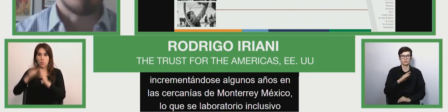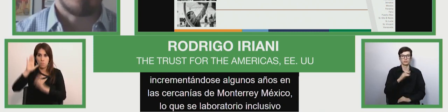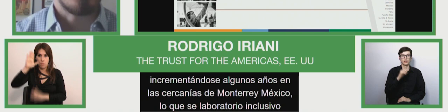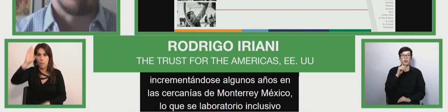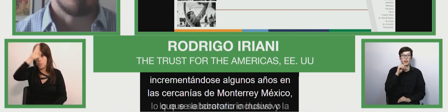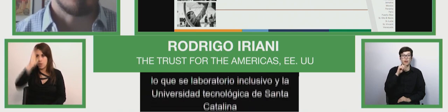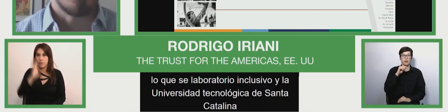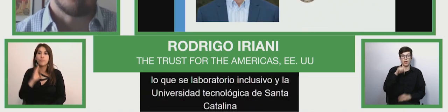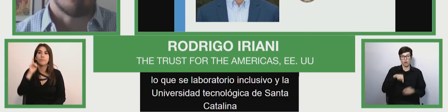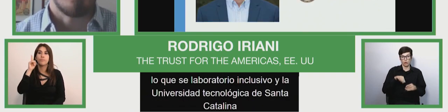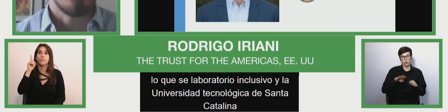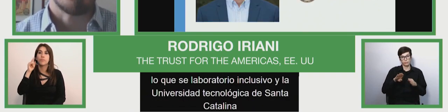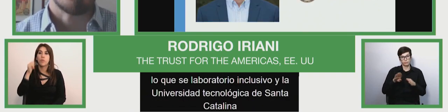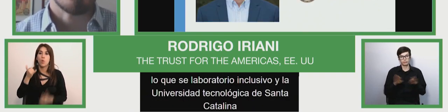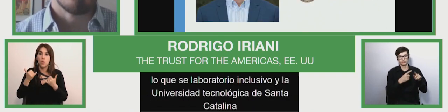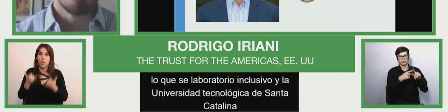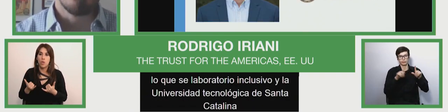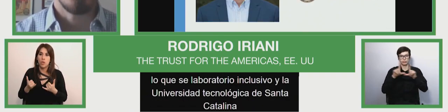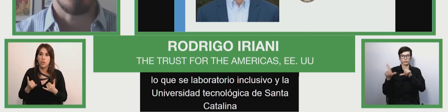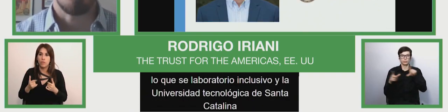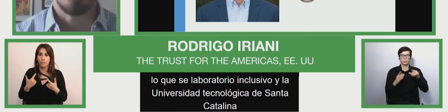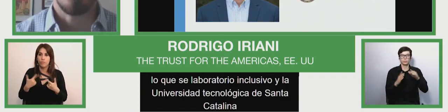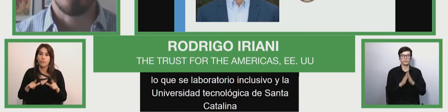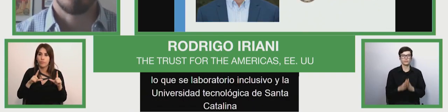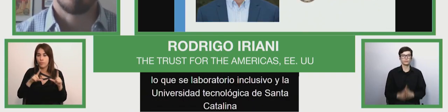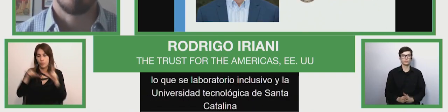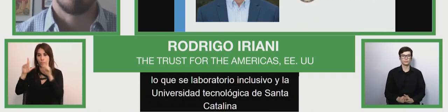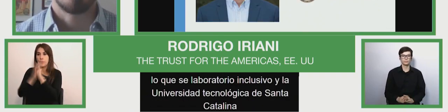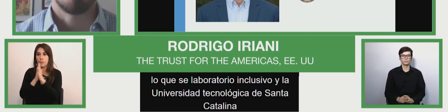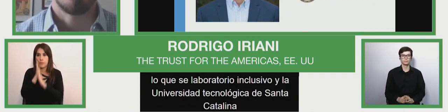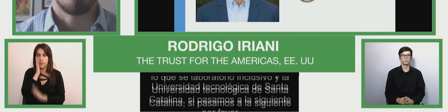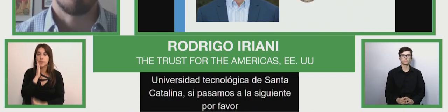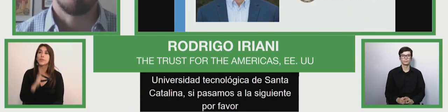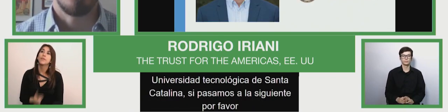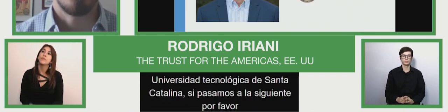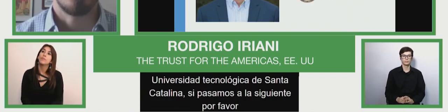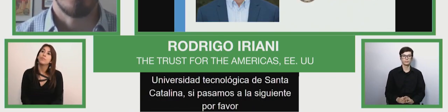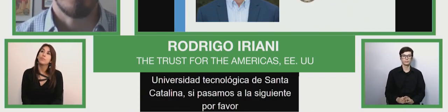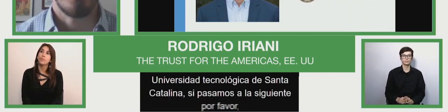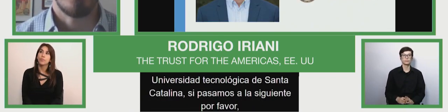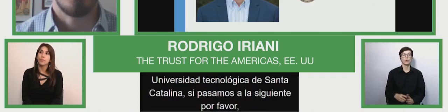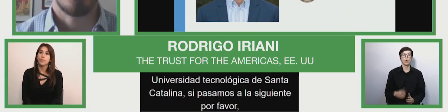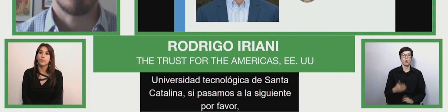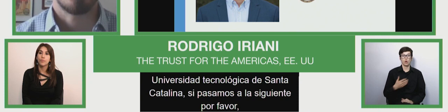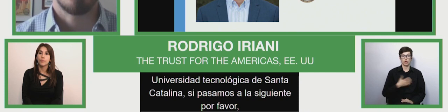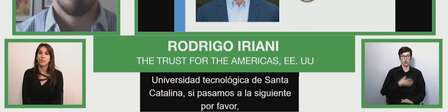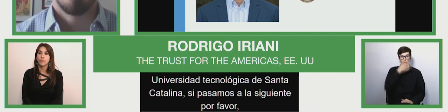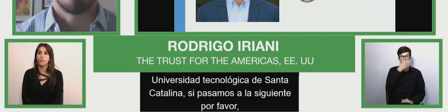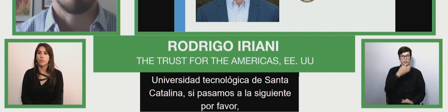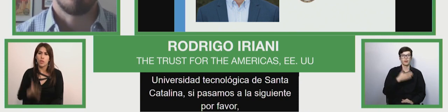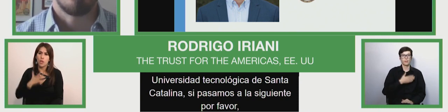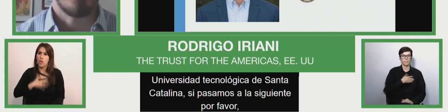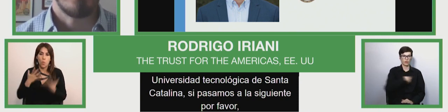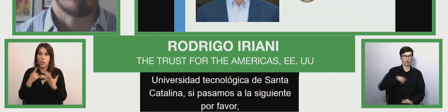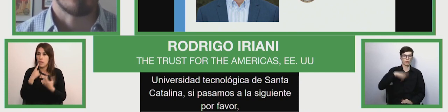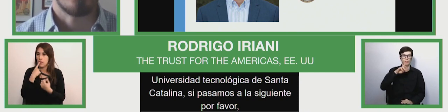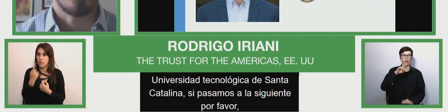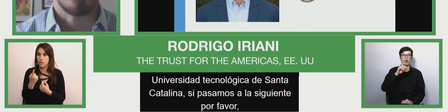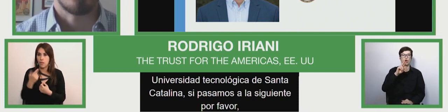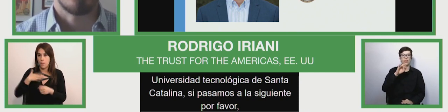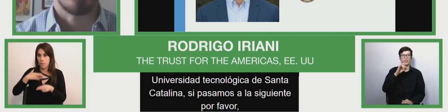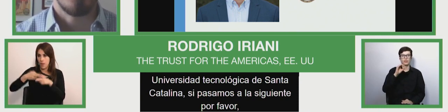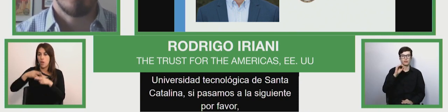laboratory of inclusive education dia and and the technological university of santa catarina